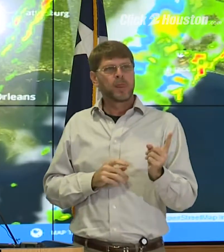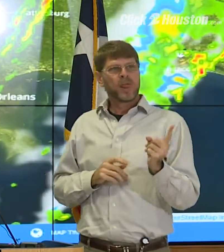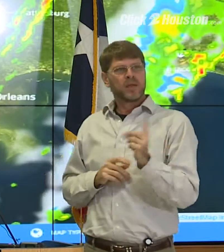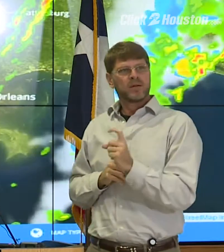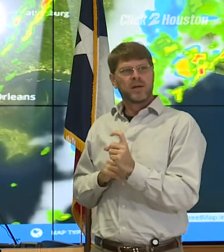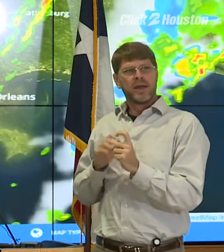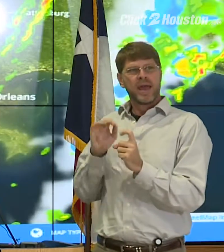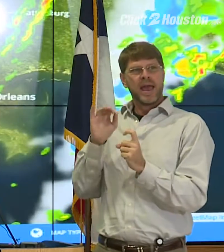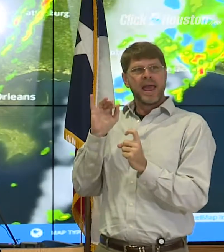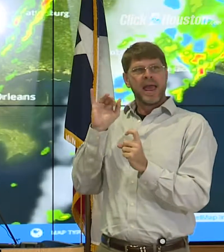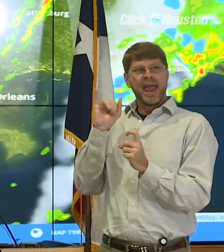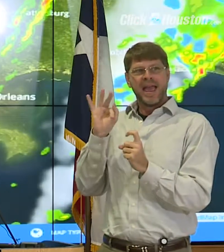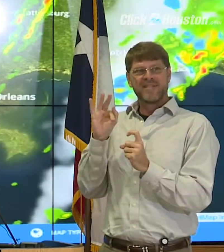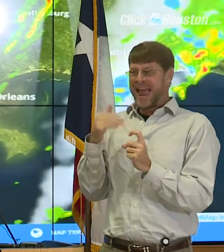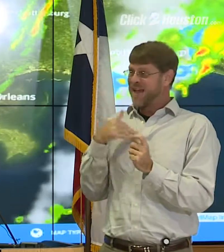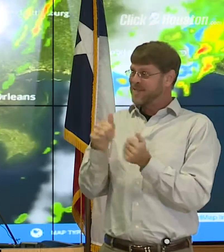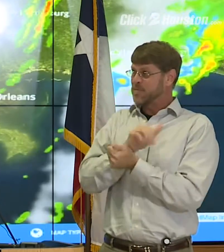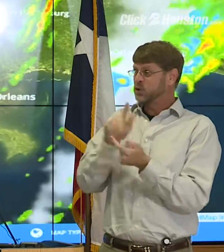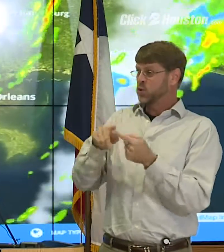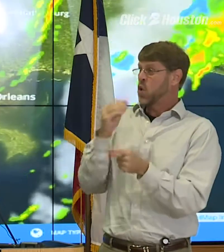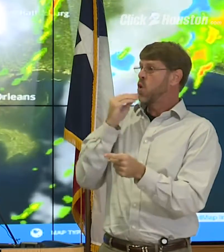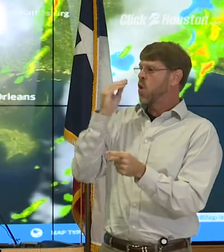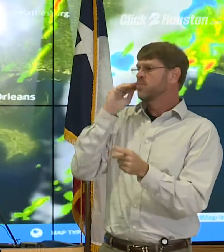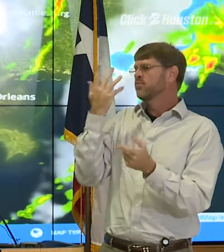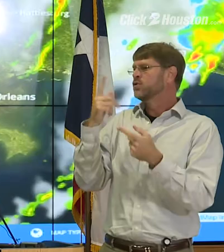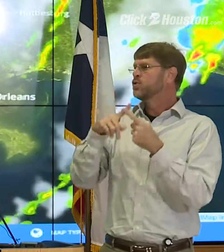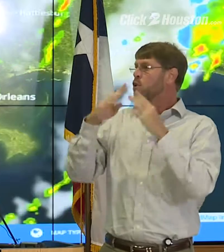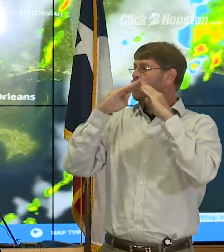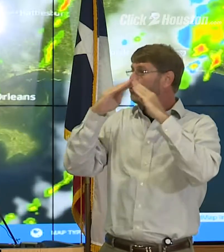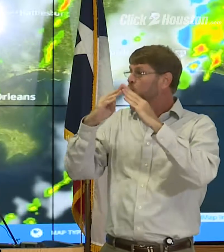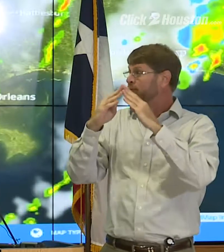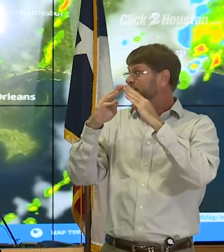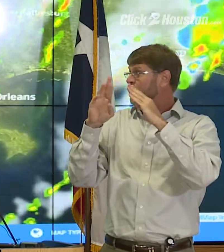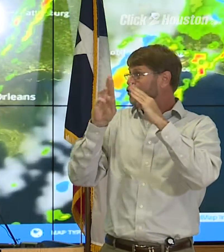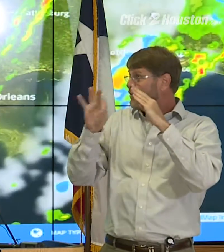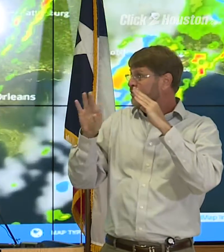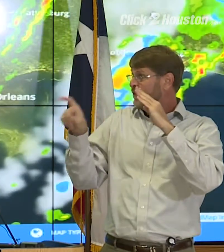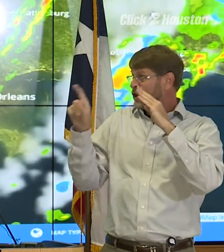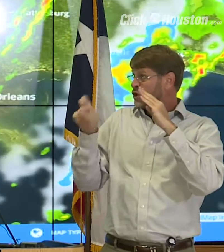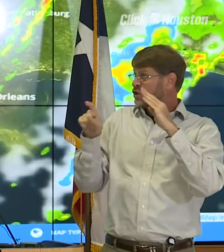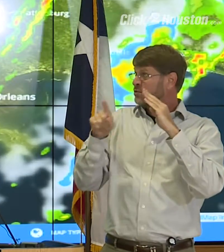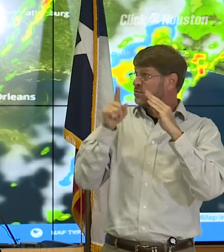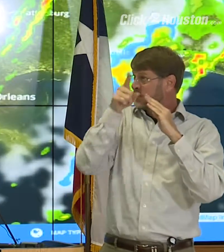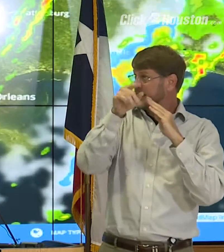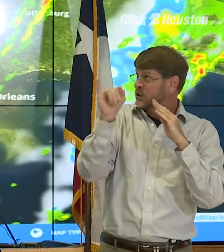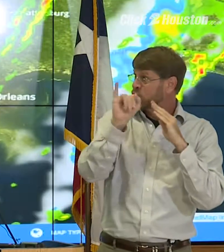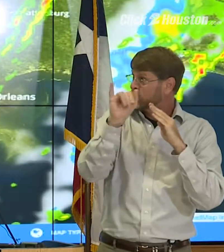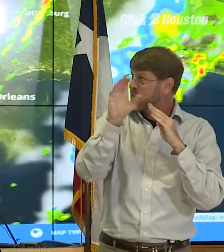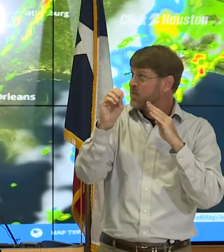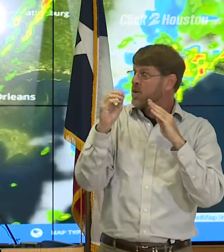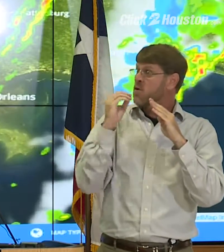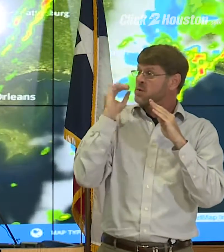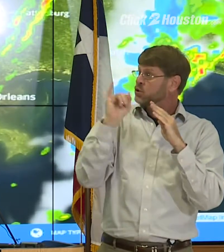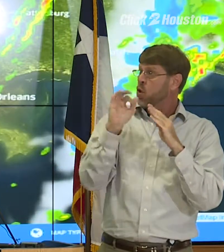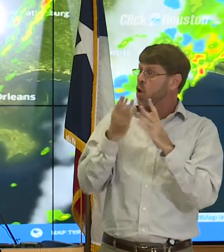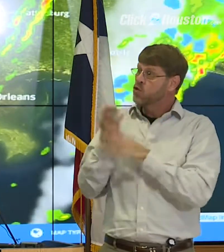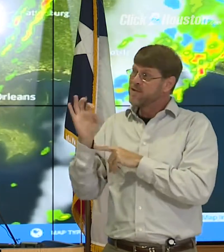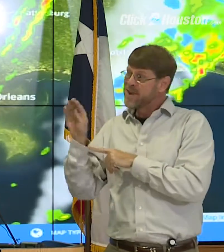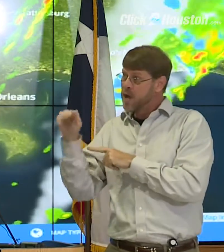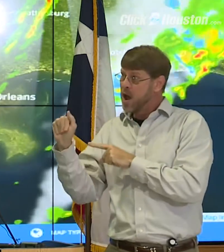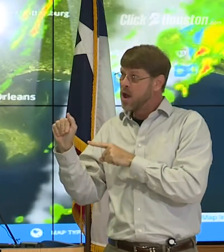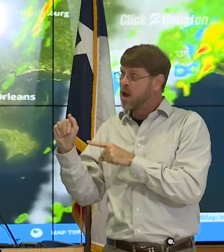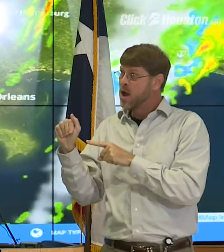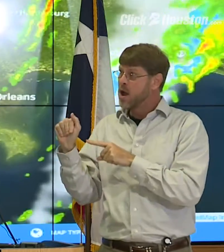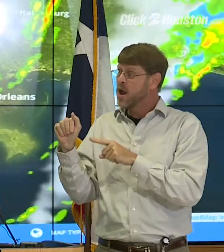question. If they have damage to their home, for example, to the roof, should they go straight to their insurance, to the home insurance or FEMA?